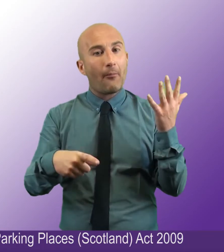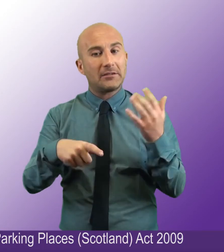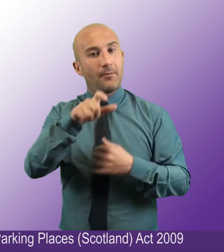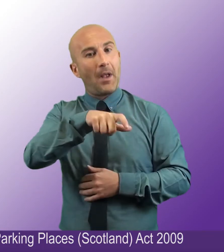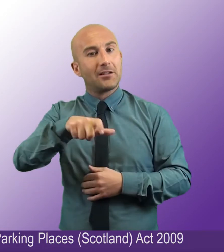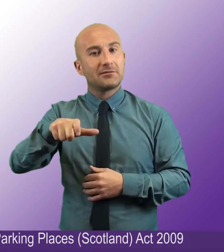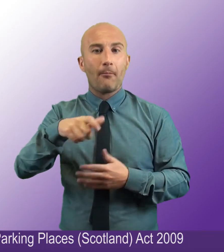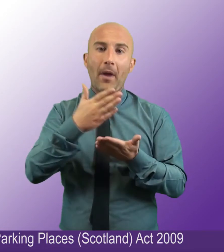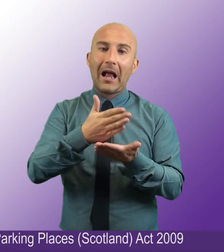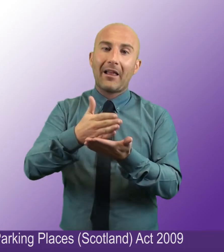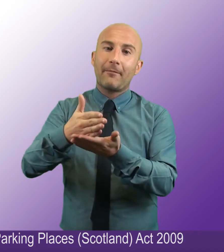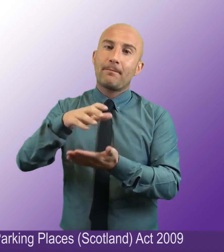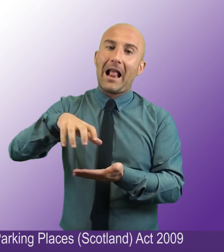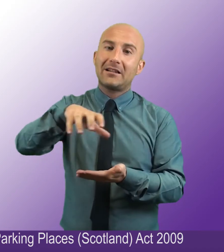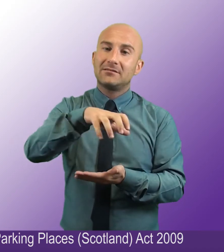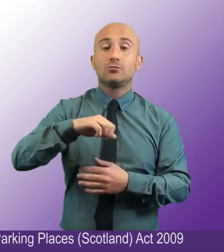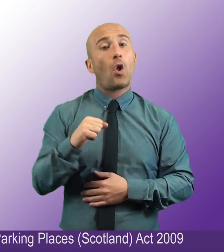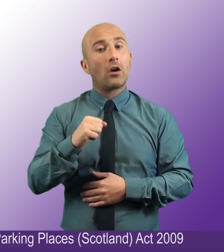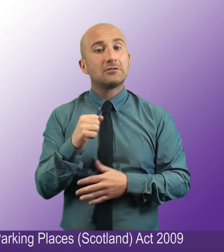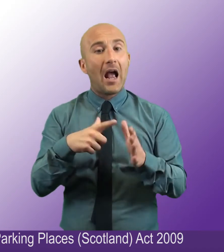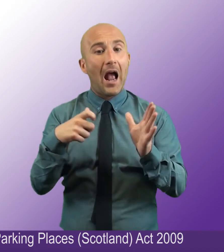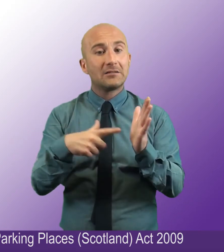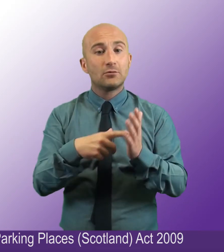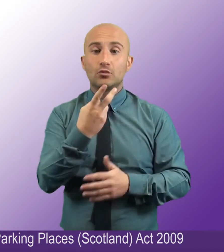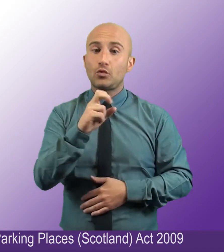The Disabled Persons Parking Places Scotland Act 2009